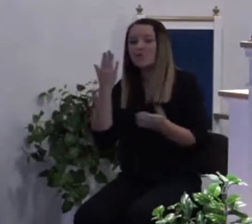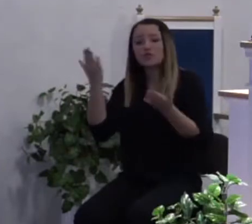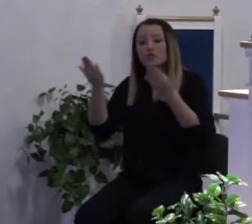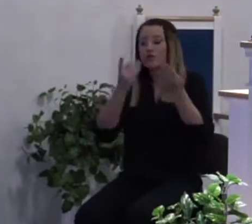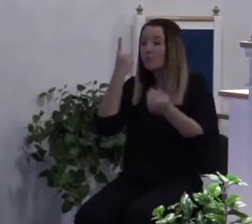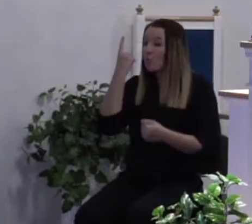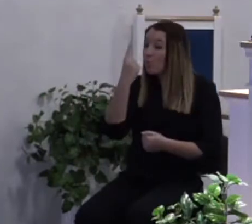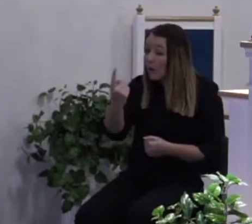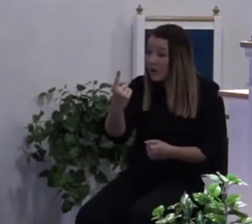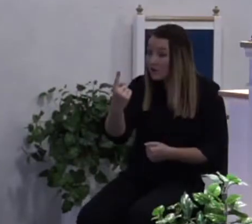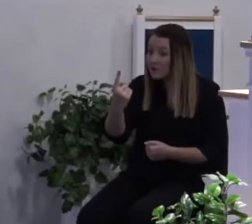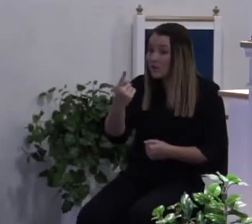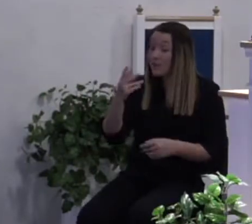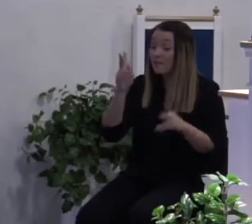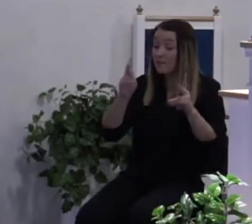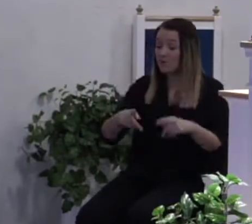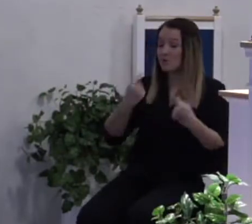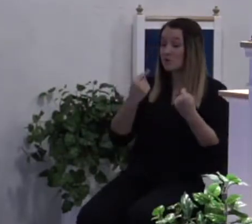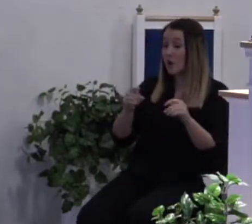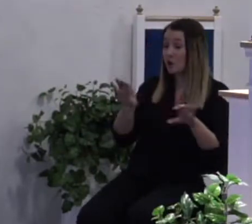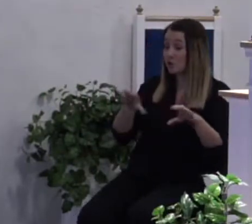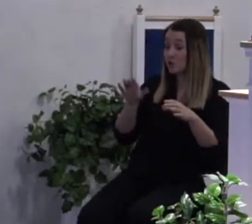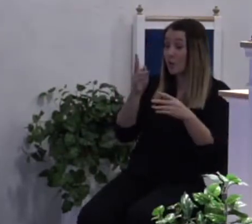person that tries to do both is a miserable person.